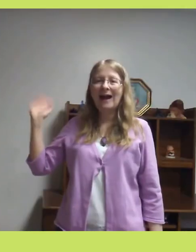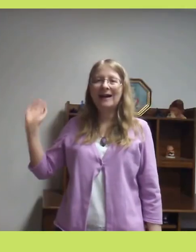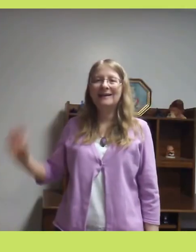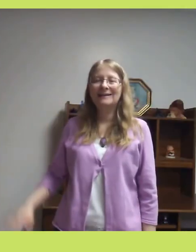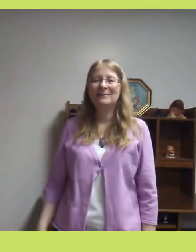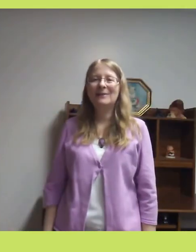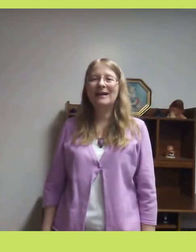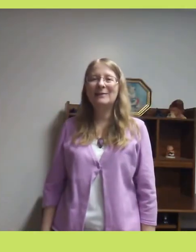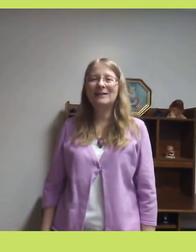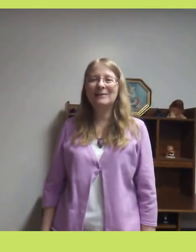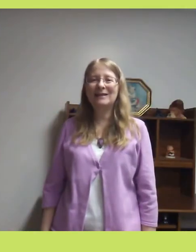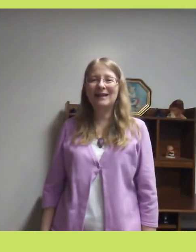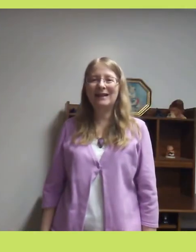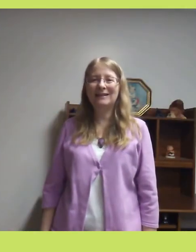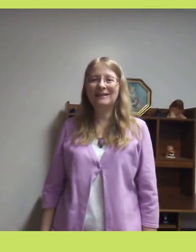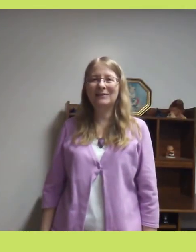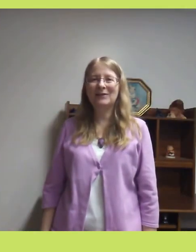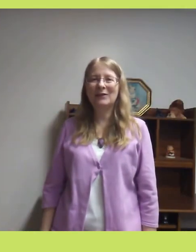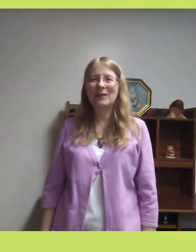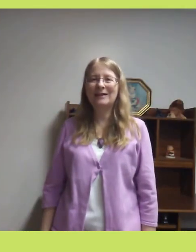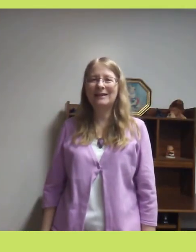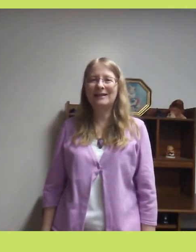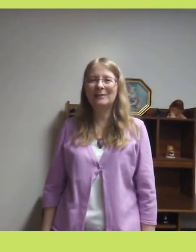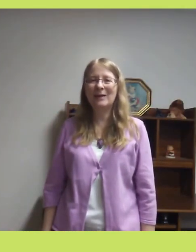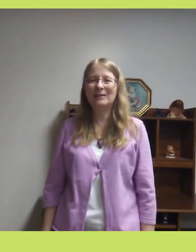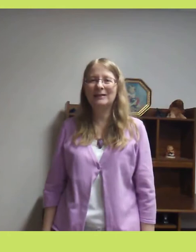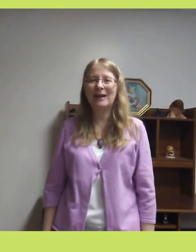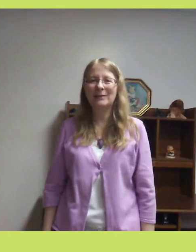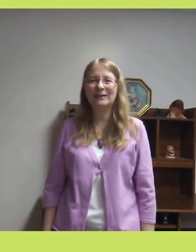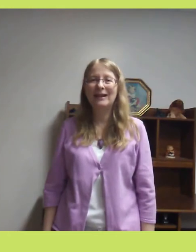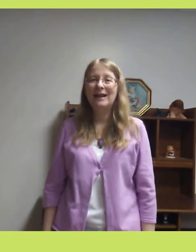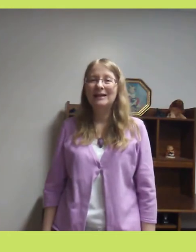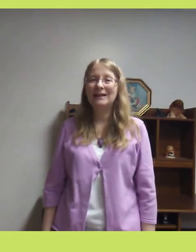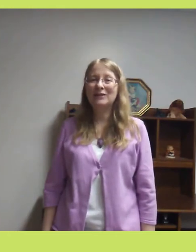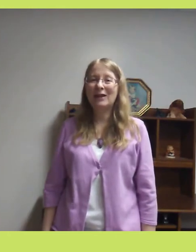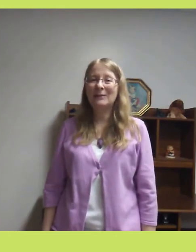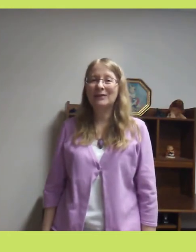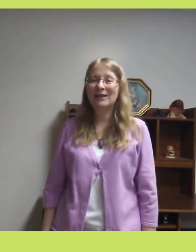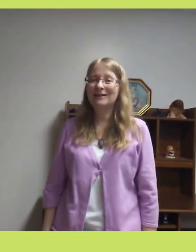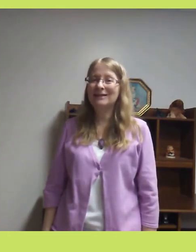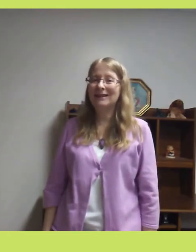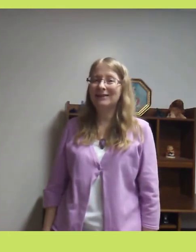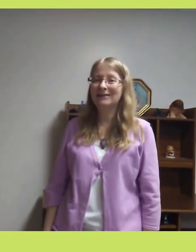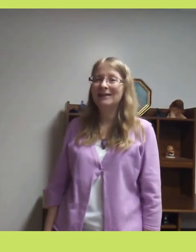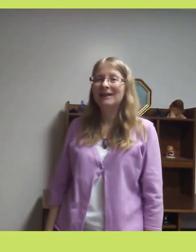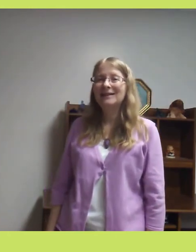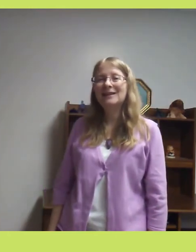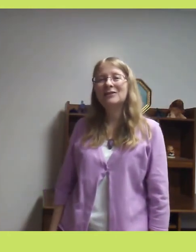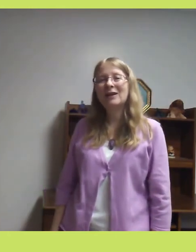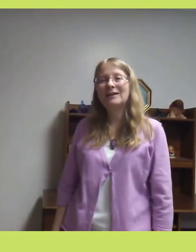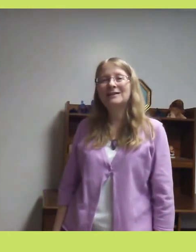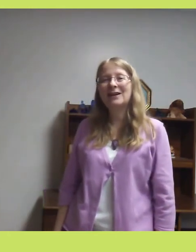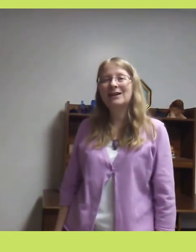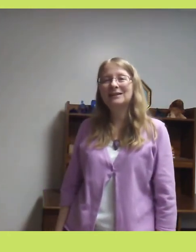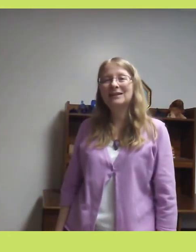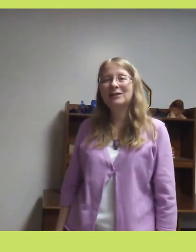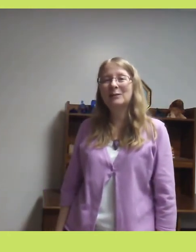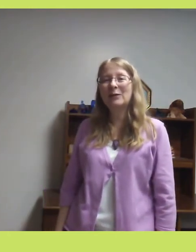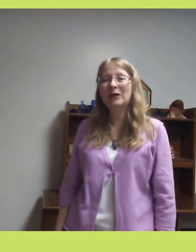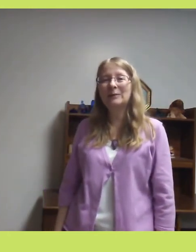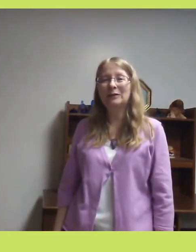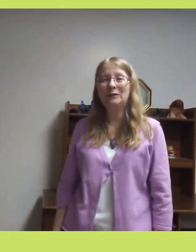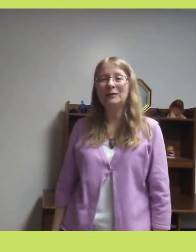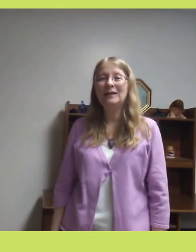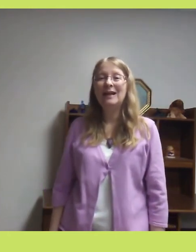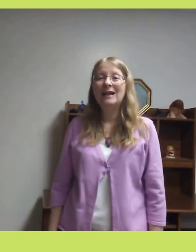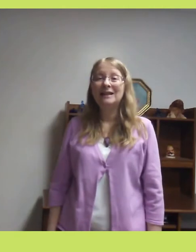Hi! My name is Miss St. Elisa from the Waukegan Public Library. Let's try more songs together. Let's try the song Little